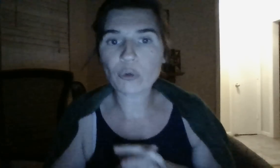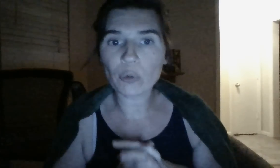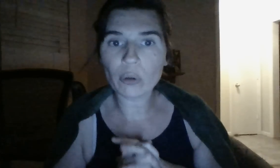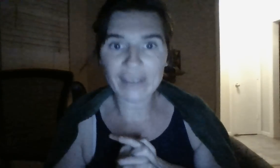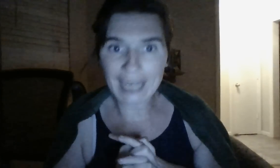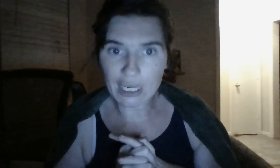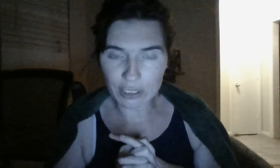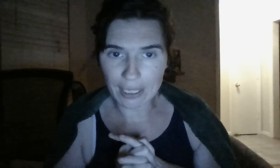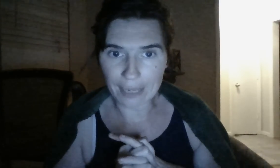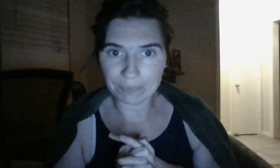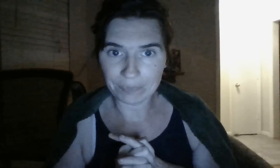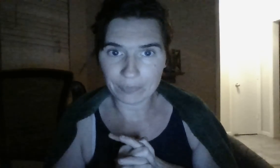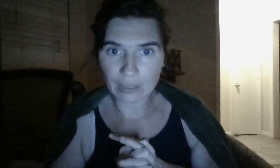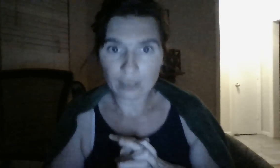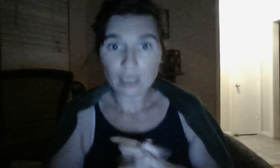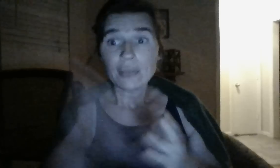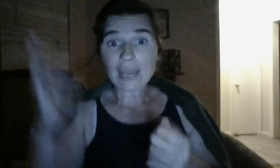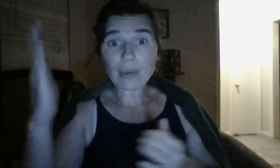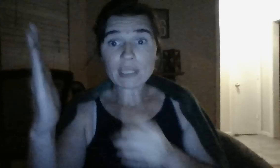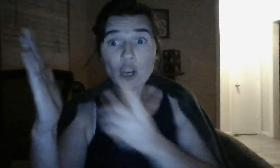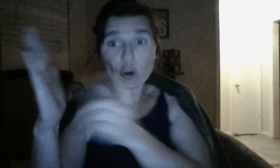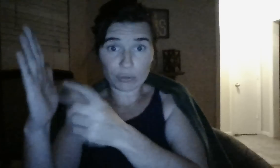accrual of vacation time. That was hers.